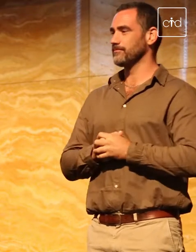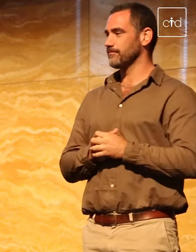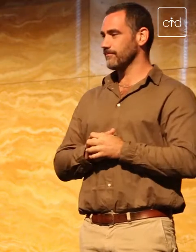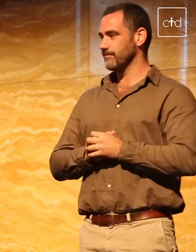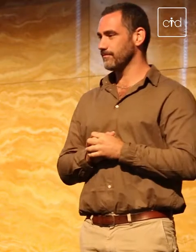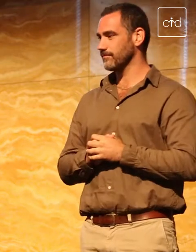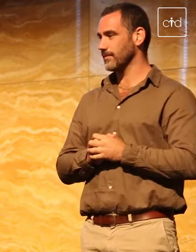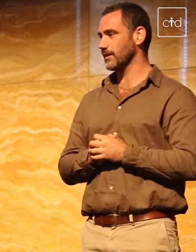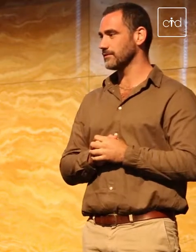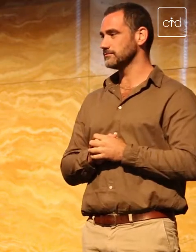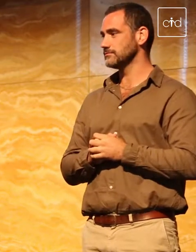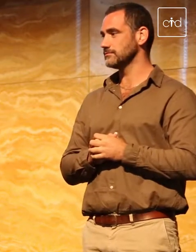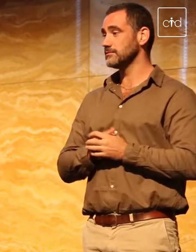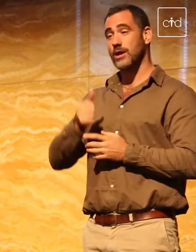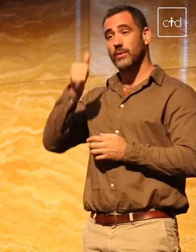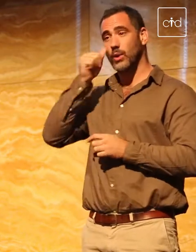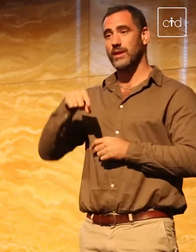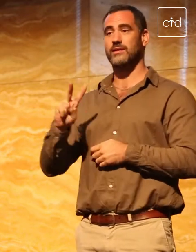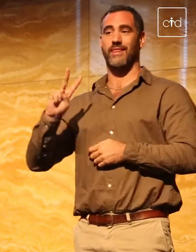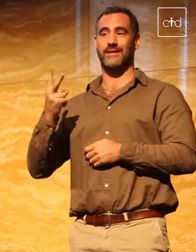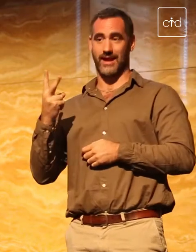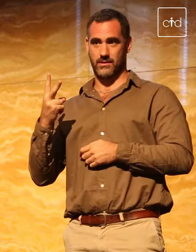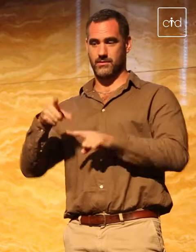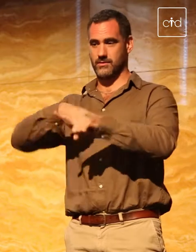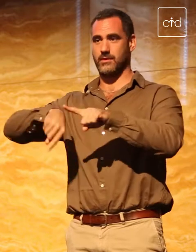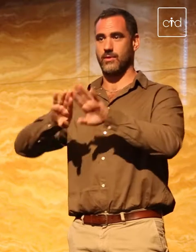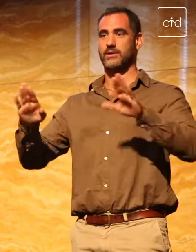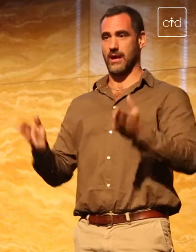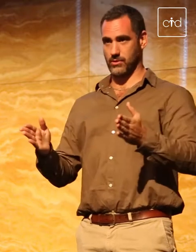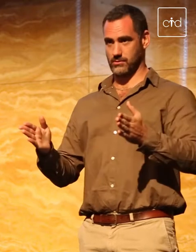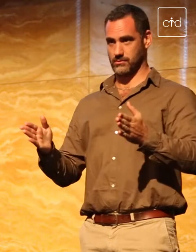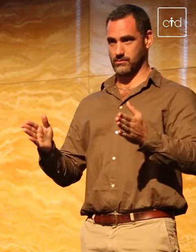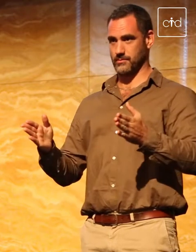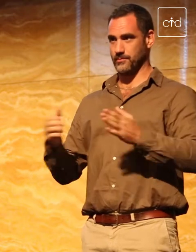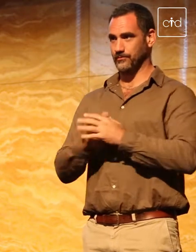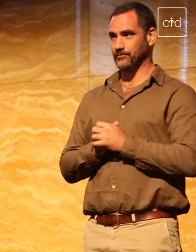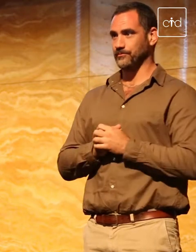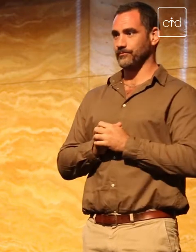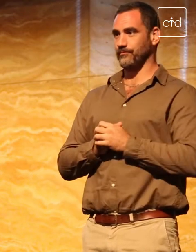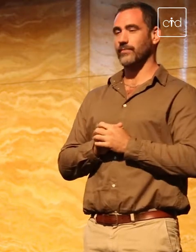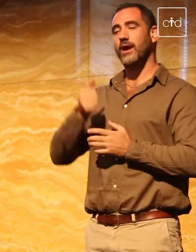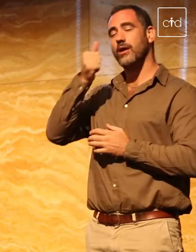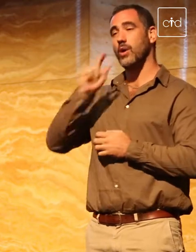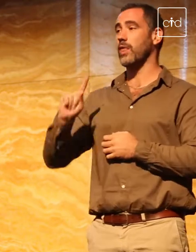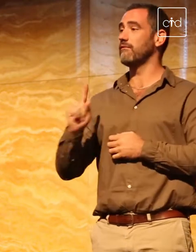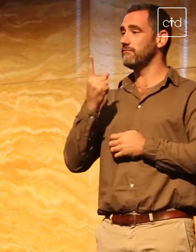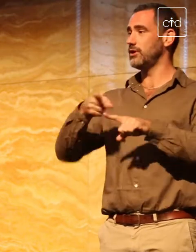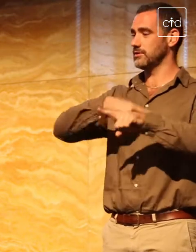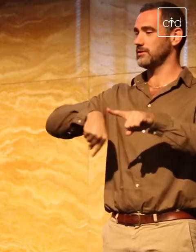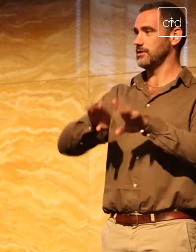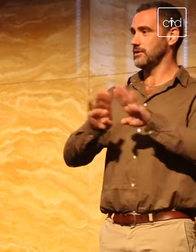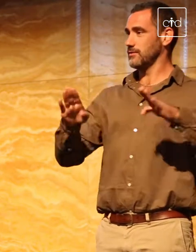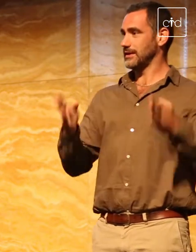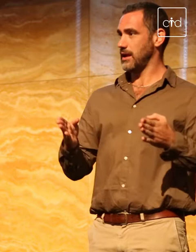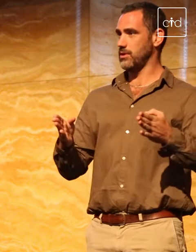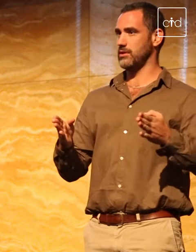know that this is the second round table, 2013, and as a result of that first round table, there has been a